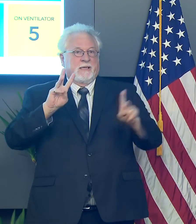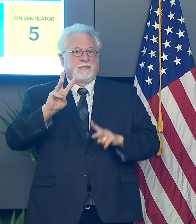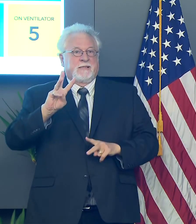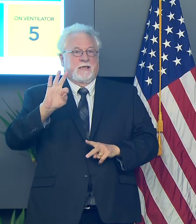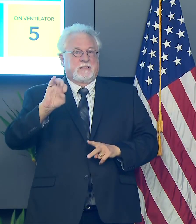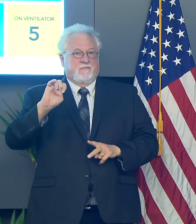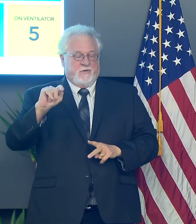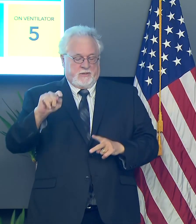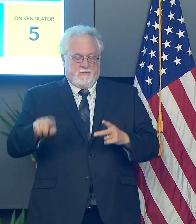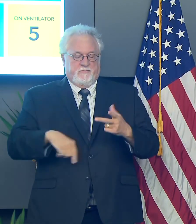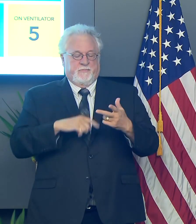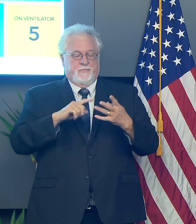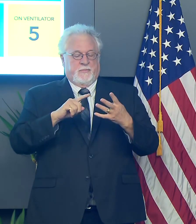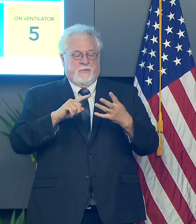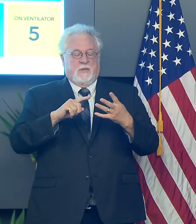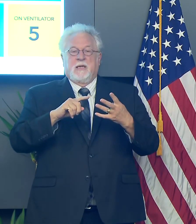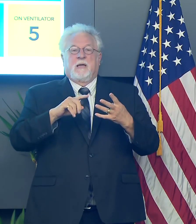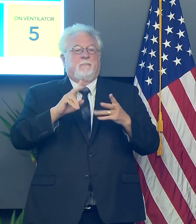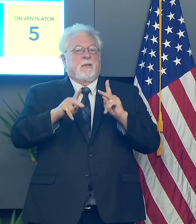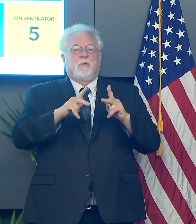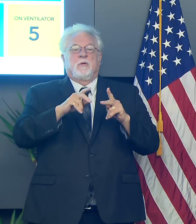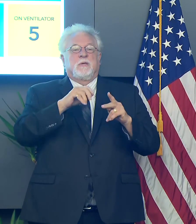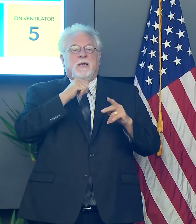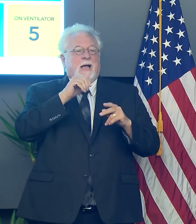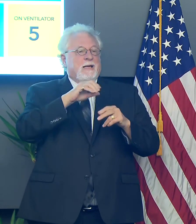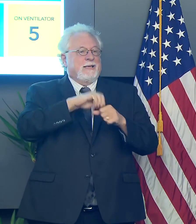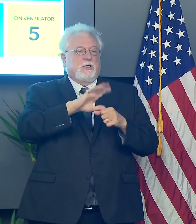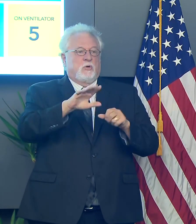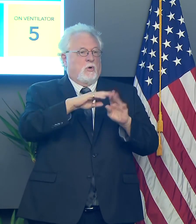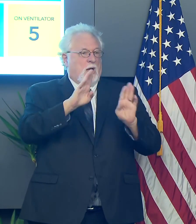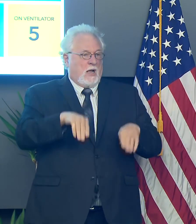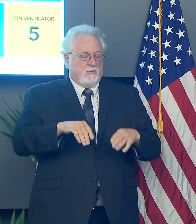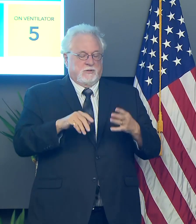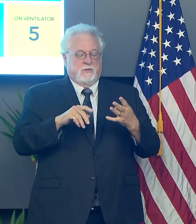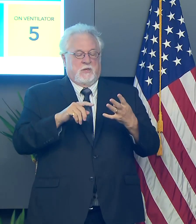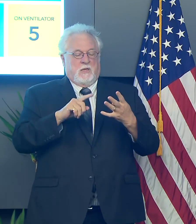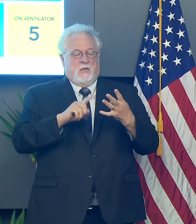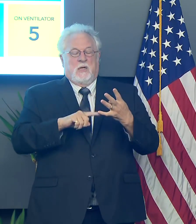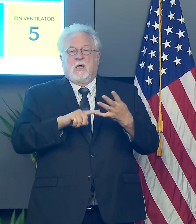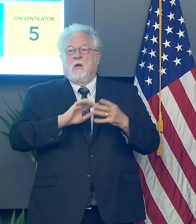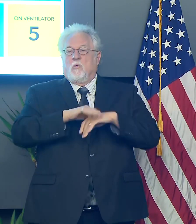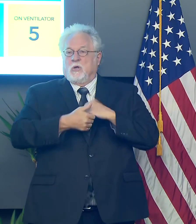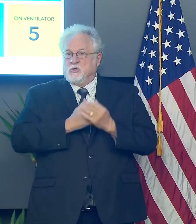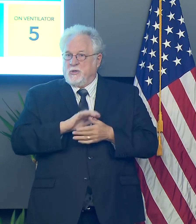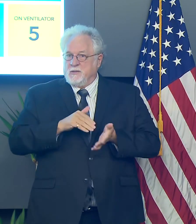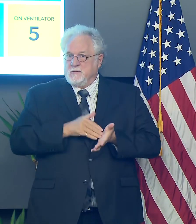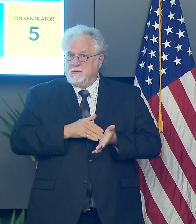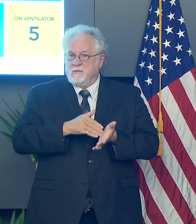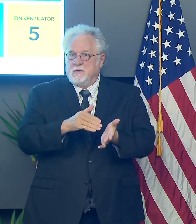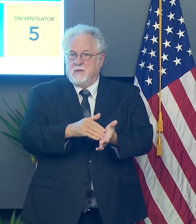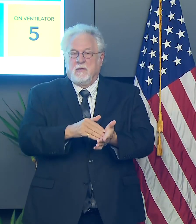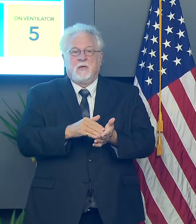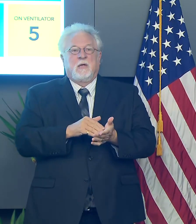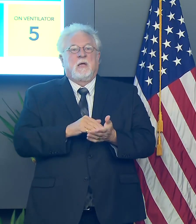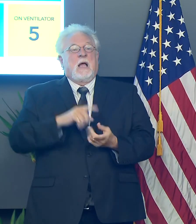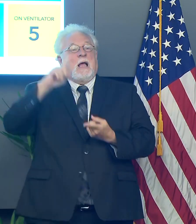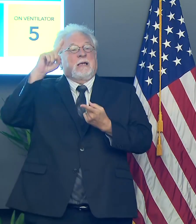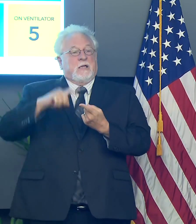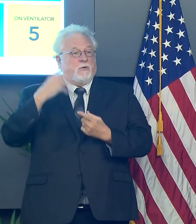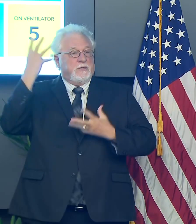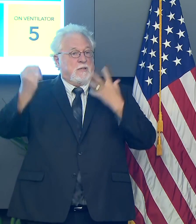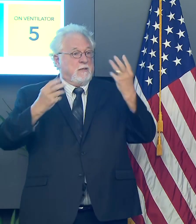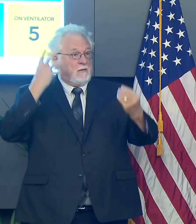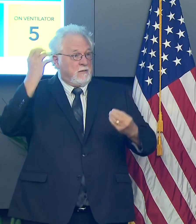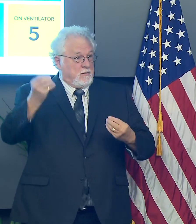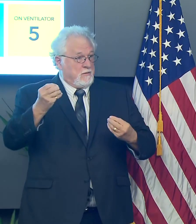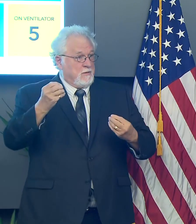from people who are not part of your immediate household. Uh, if you wash your hands frequently, if you decrease your activity,